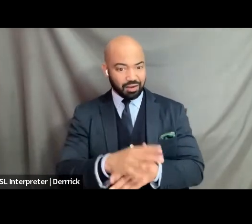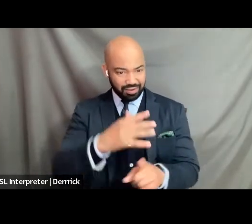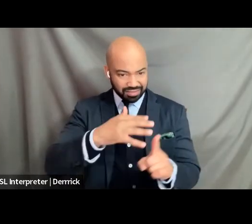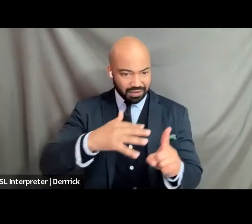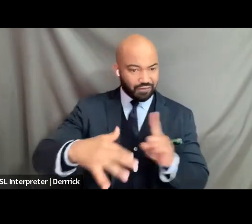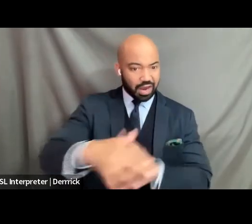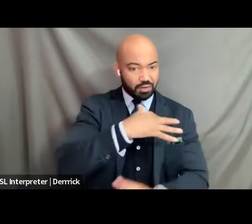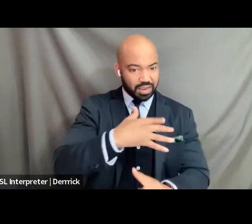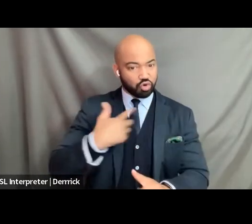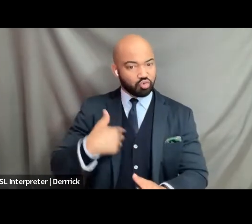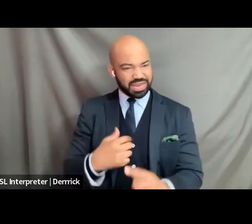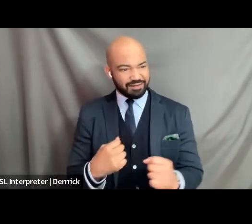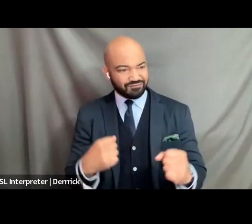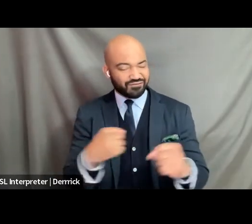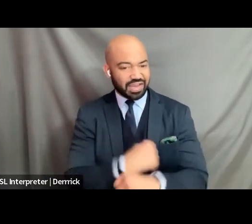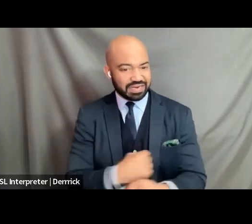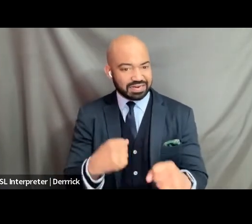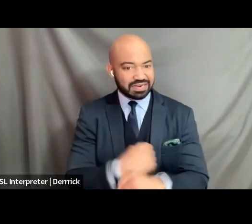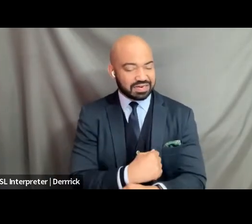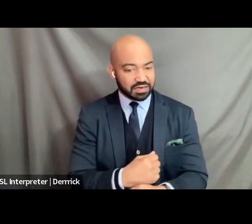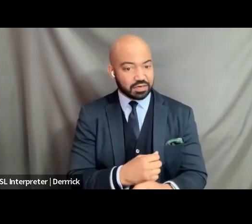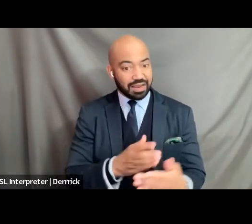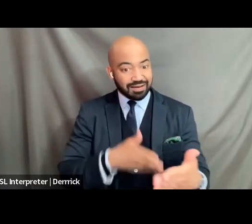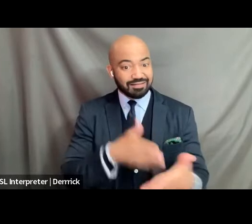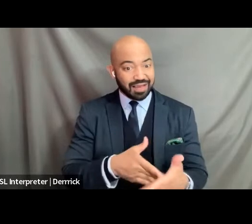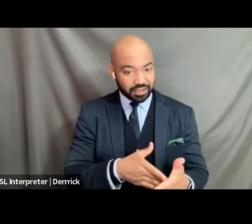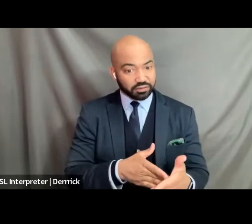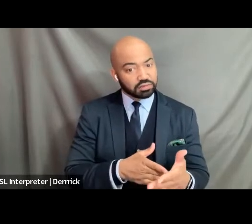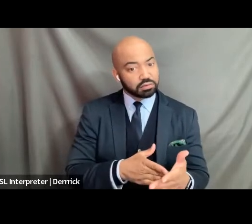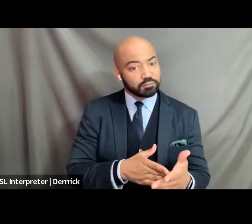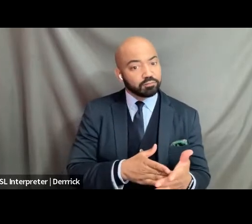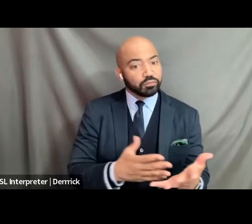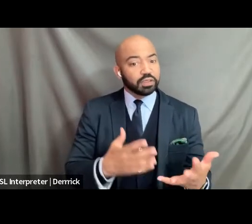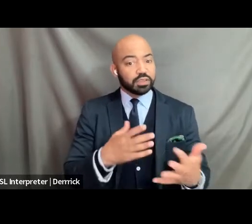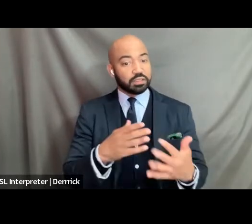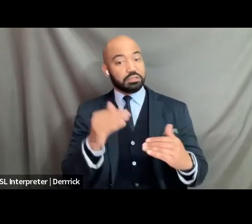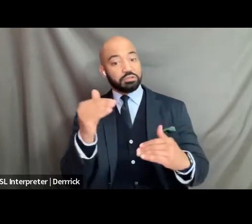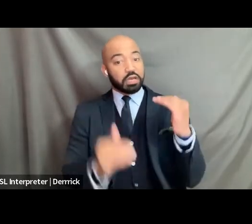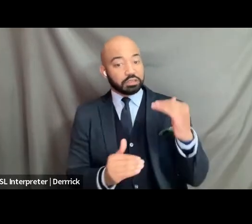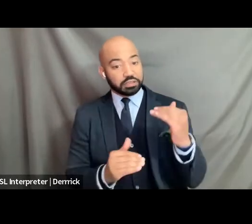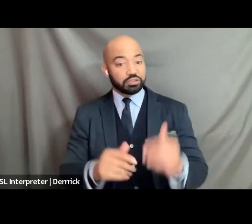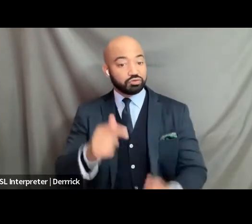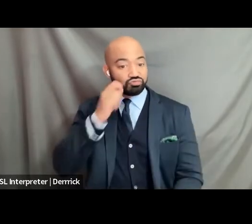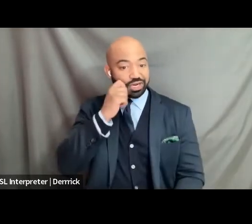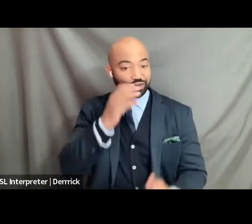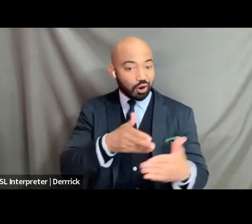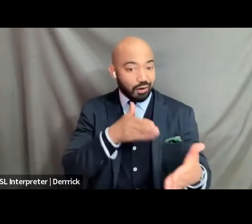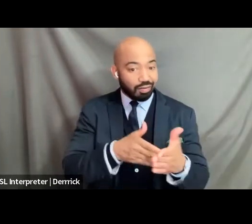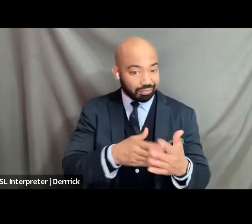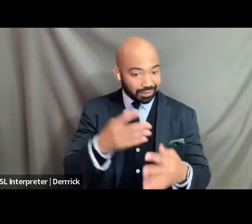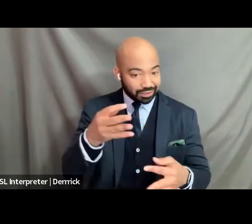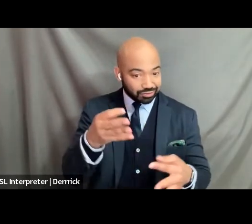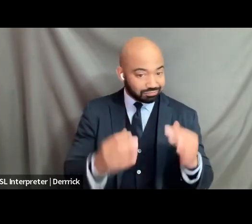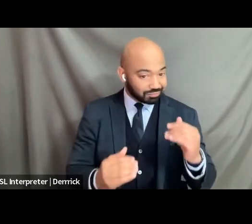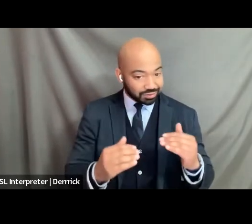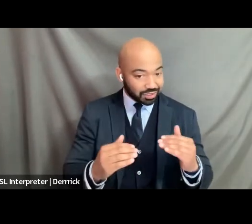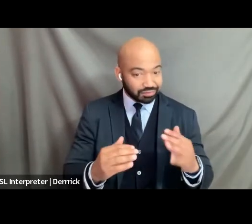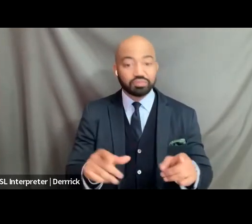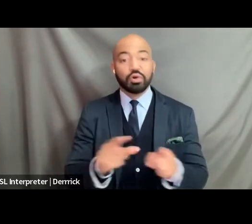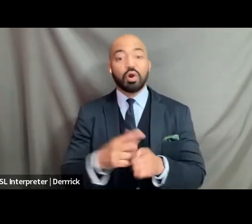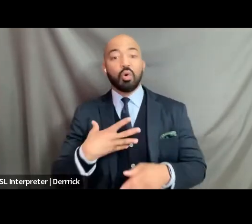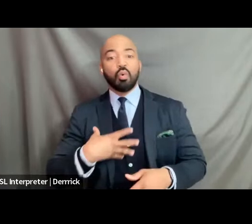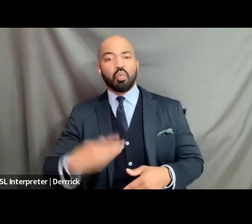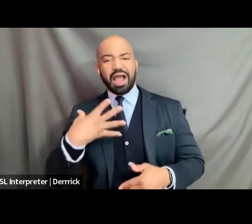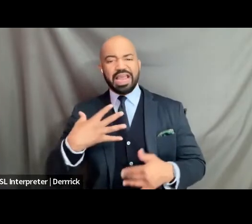keep fighting against racial injustice and white supremacist harms we will keep fighting against the